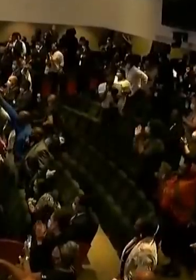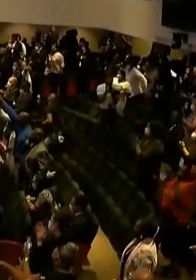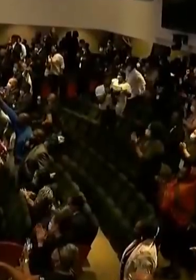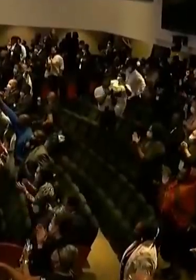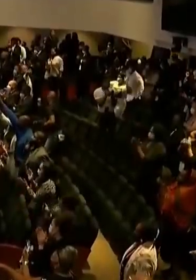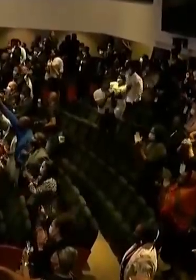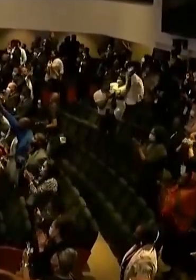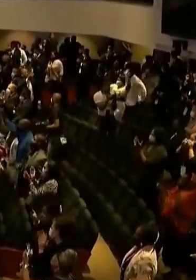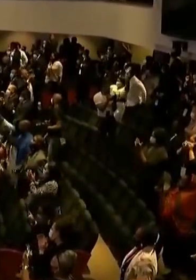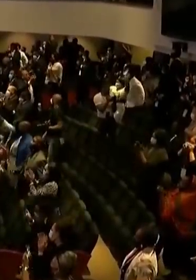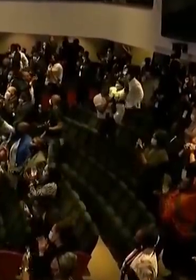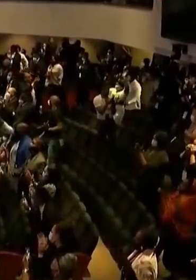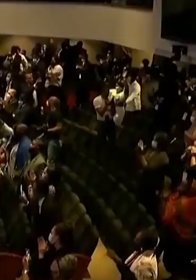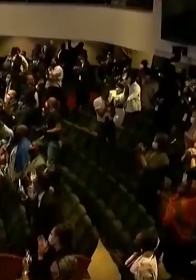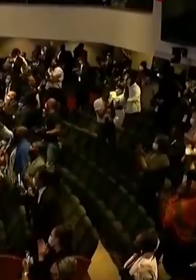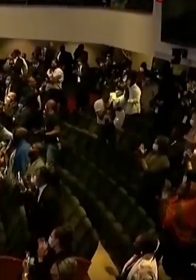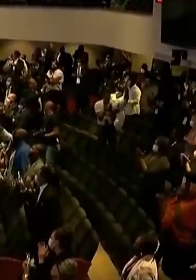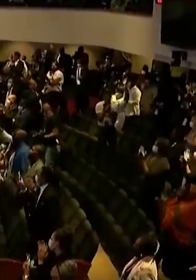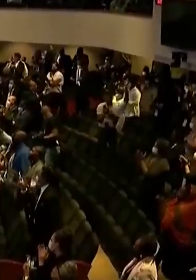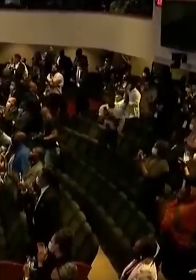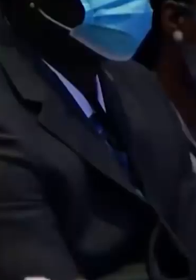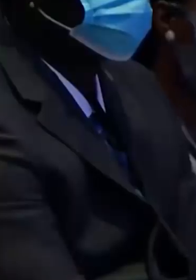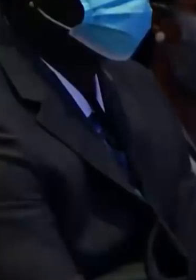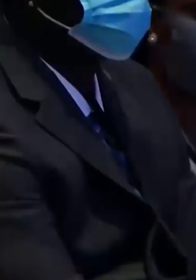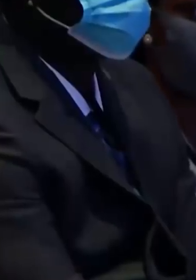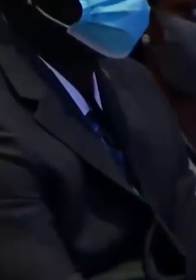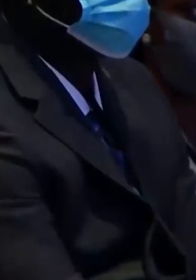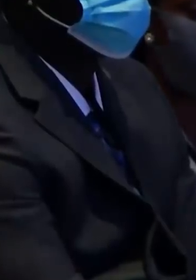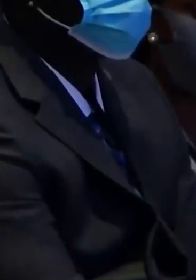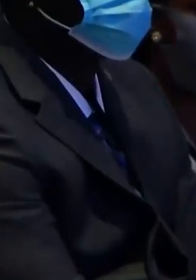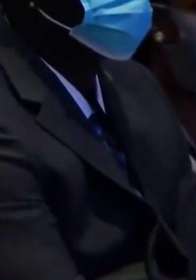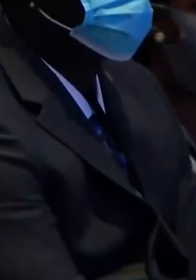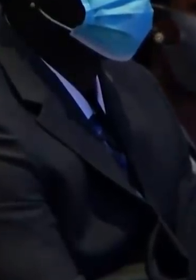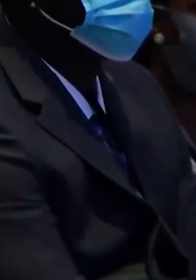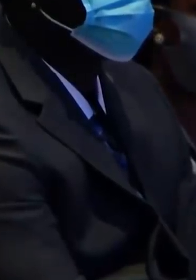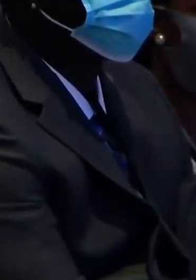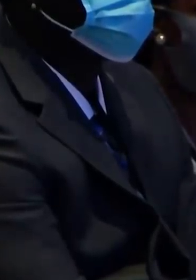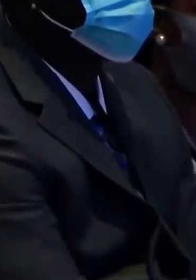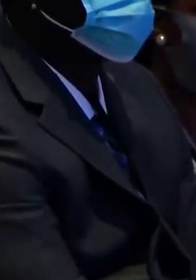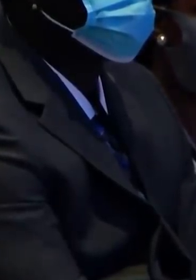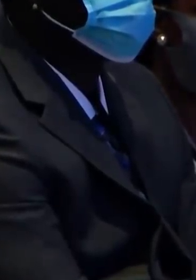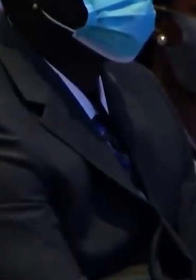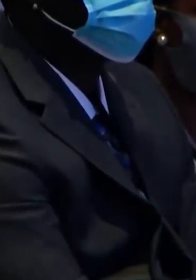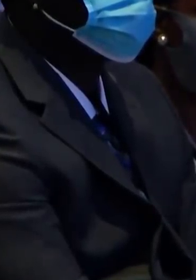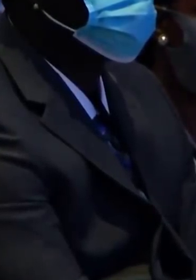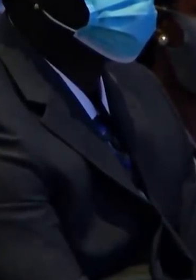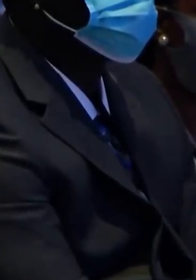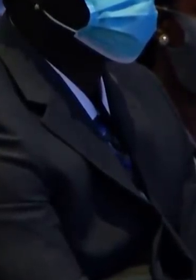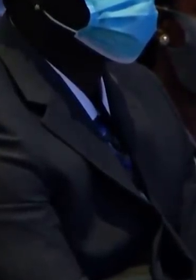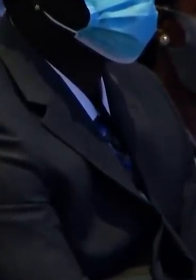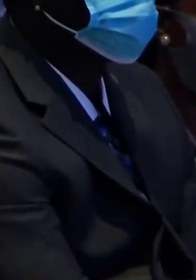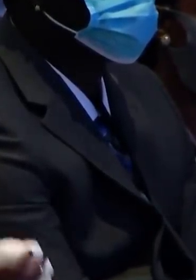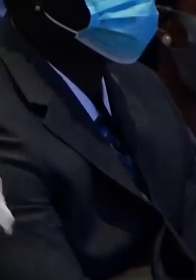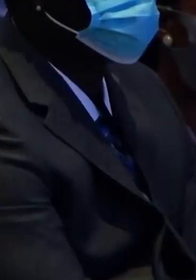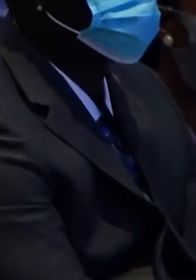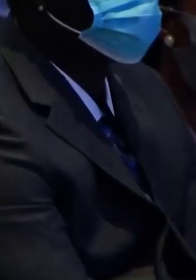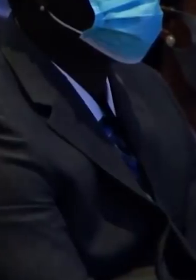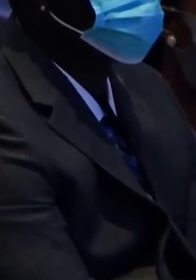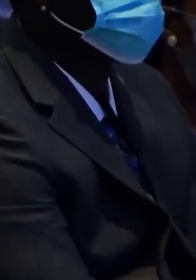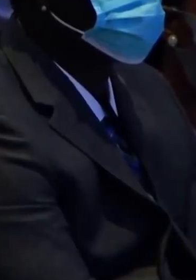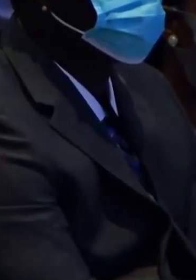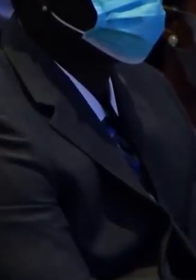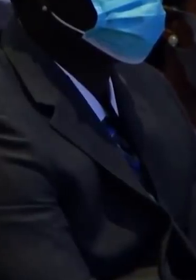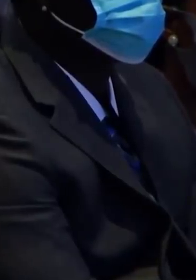57th anniversary of the historic demonstration for civil rights led by Reverend Martin Luther King Jr. It's also the day, in